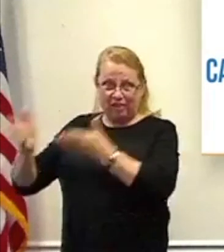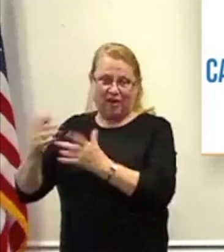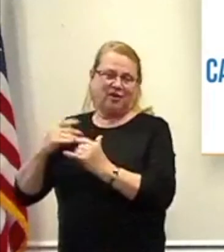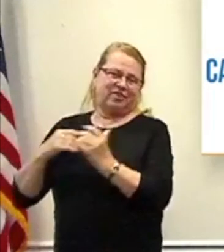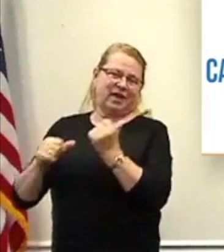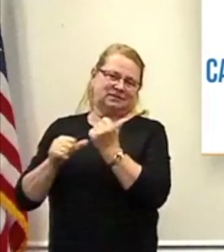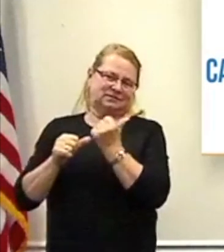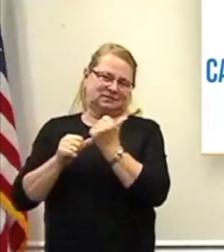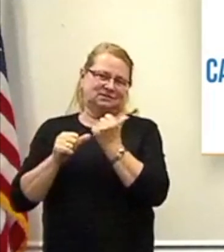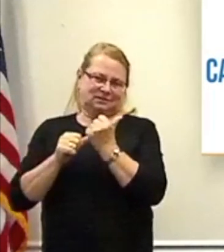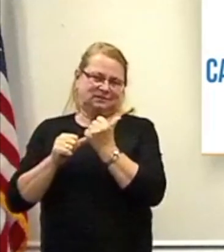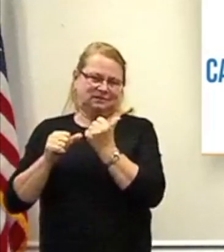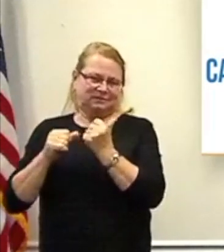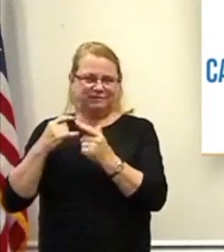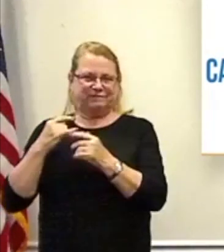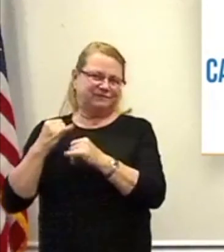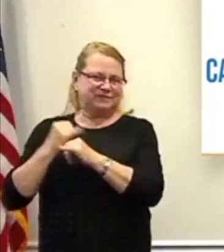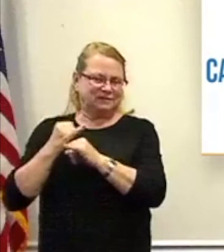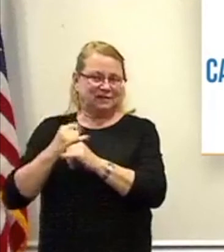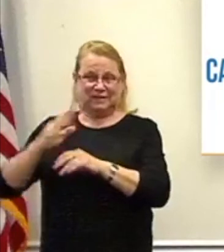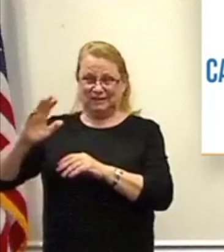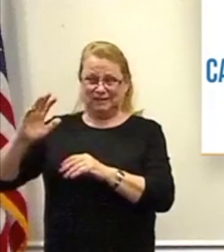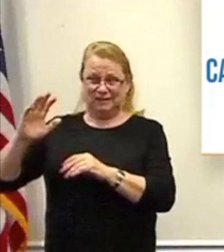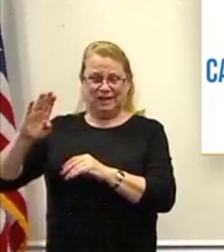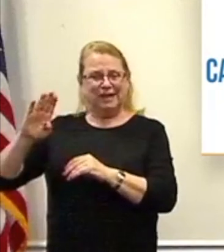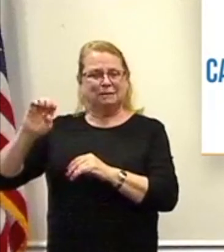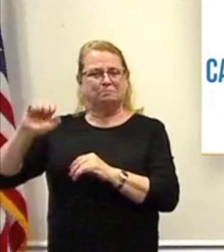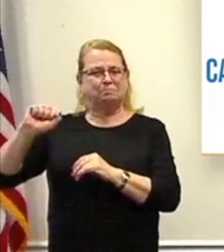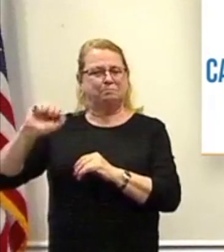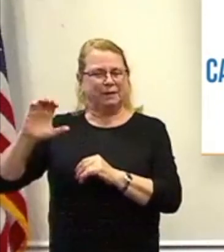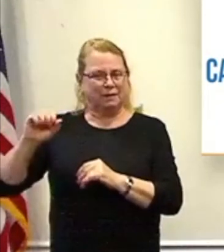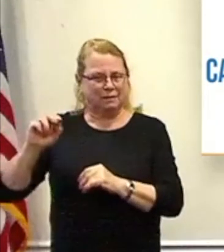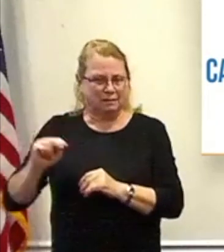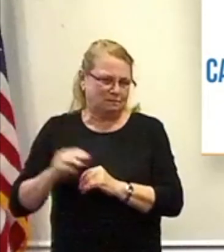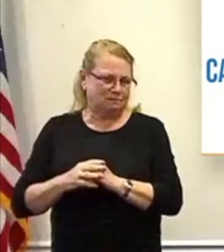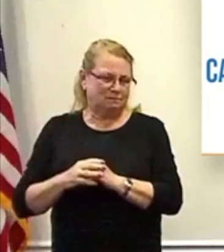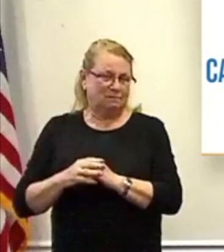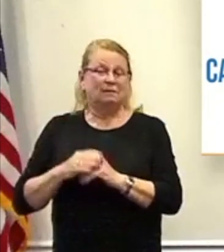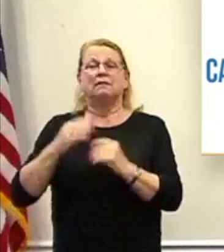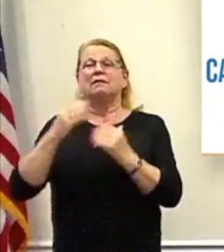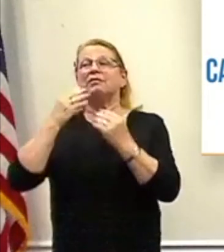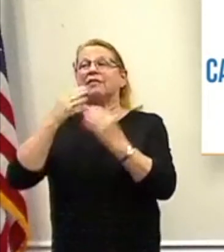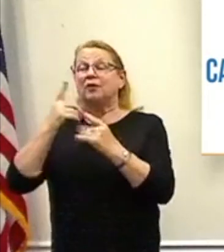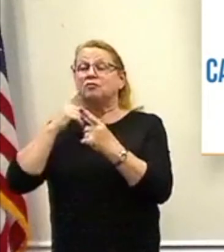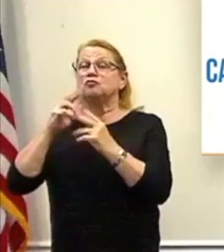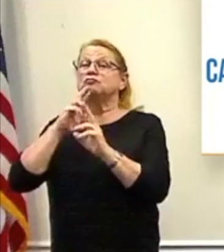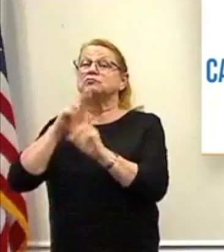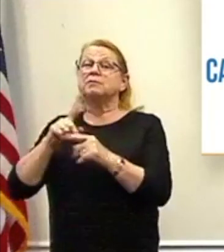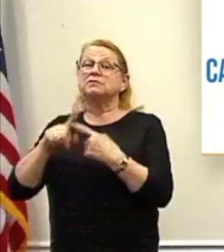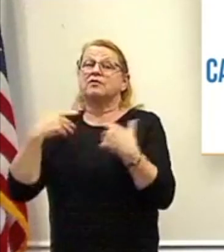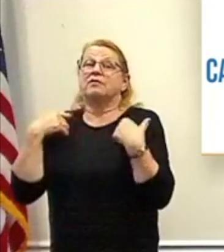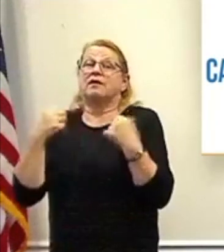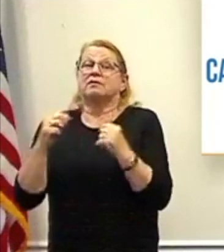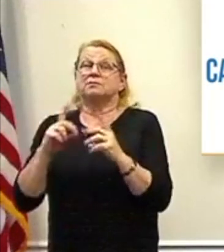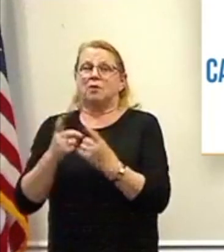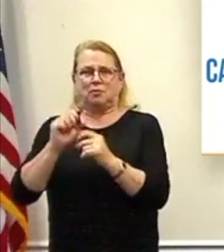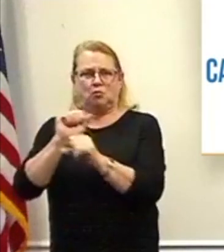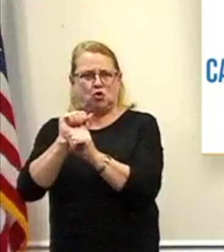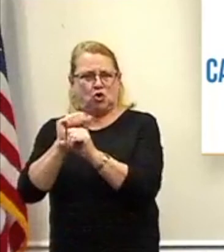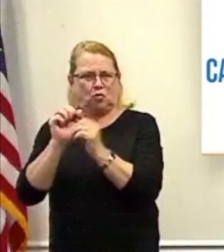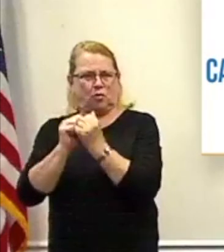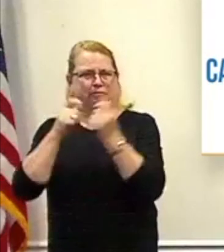Facility in Beacon. Thanks to the response of the health department, working in partnership with the management there,